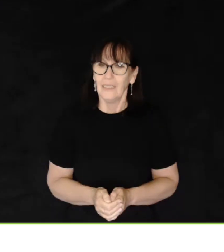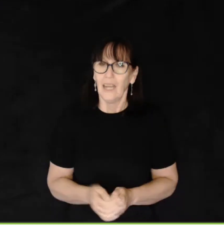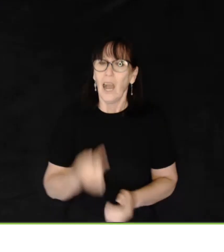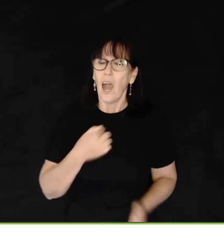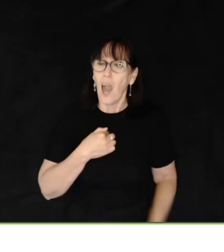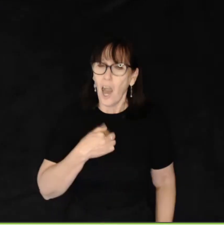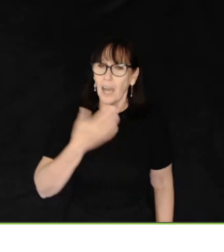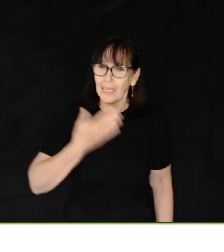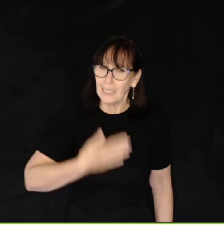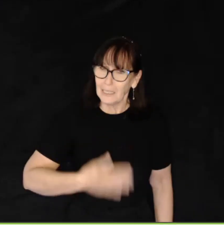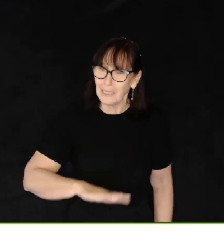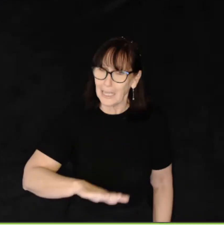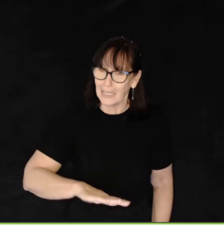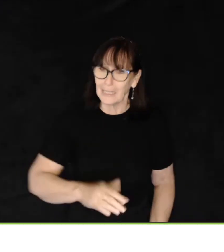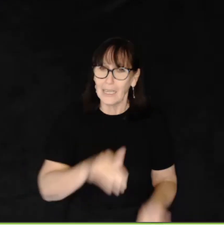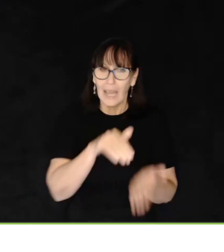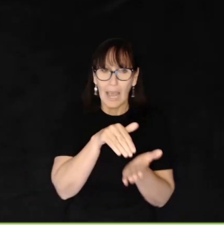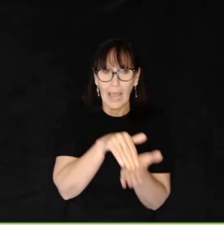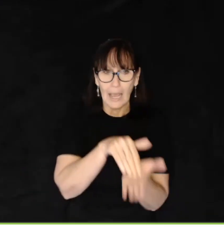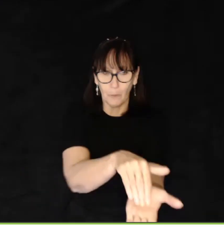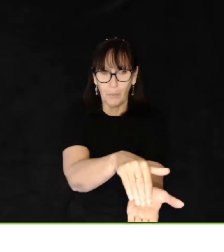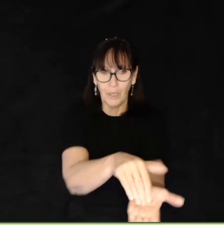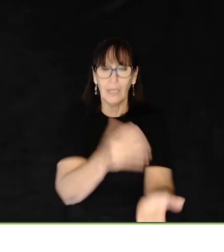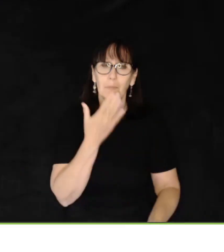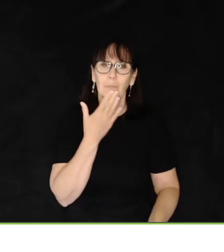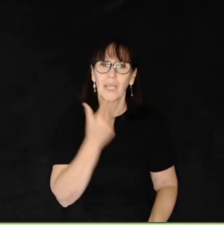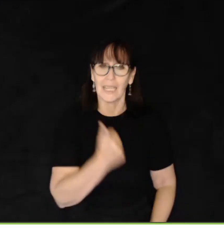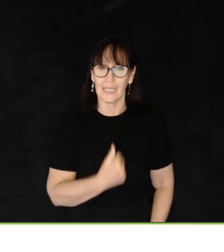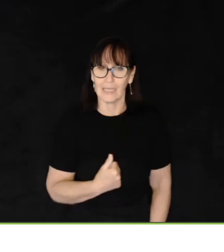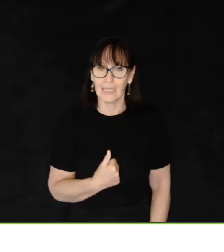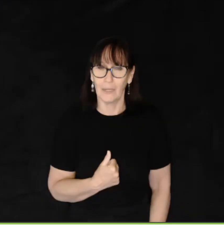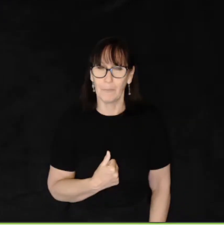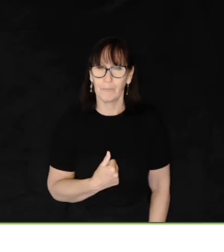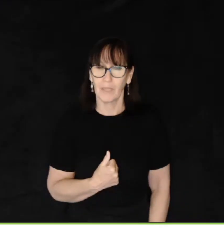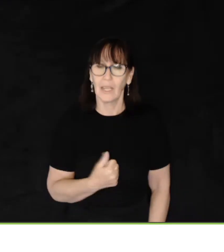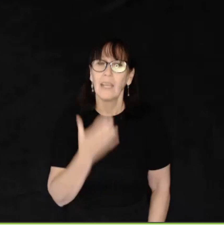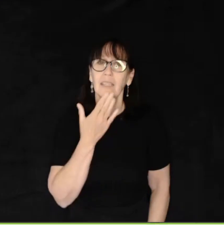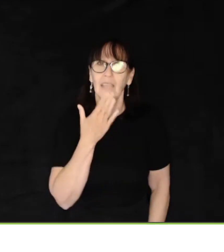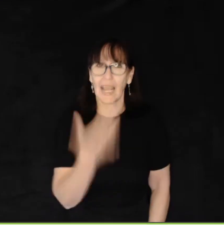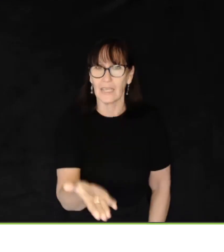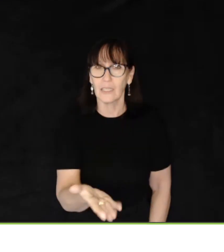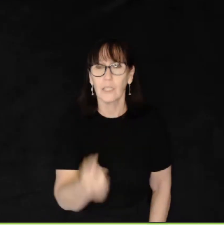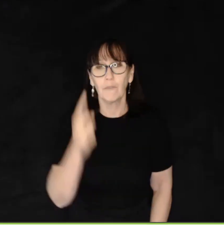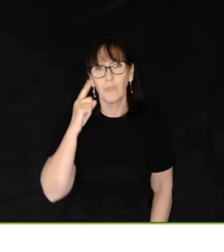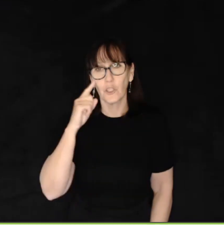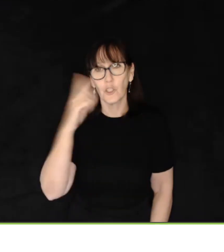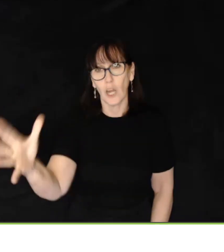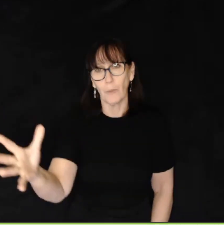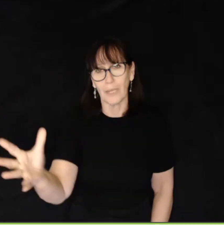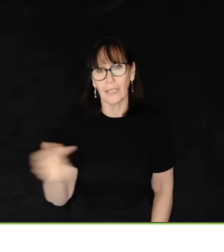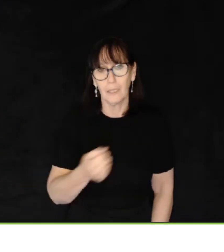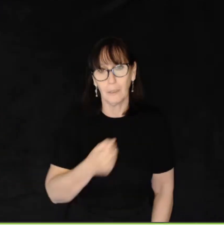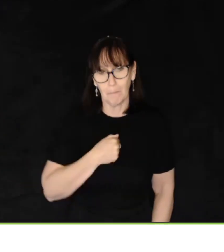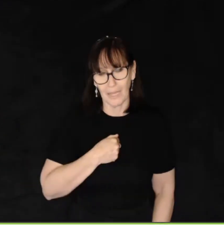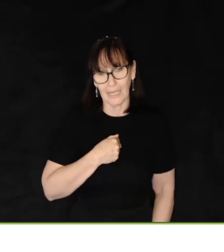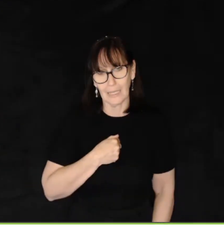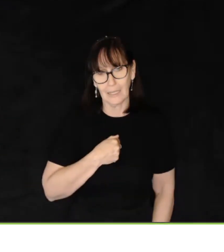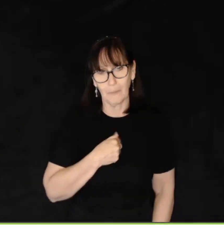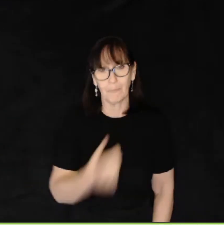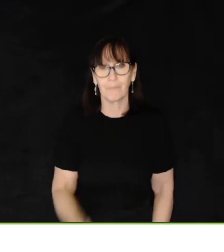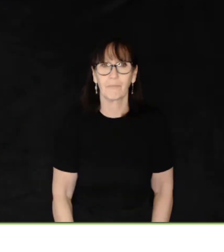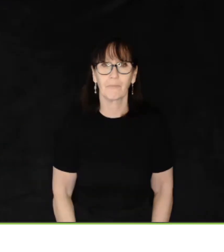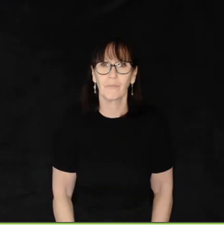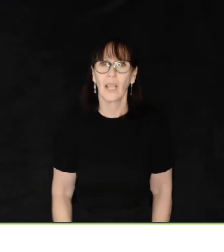I. Need. Help. Please. Thanks. For showing. Me.